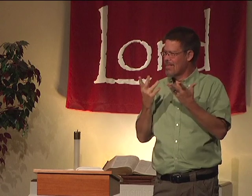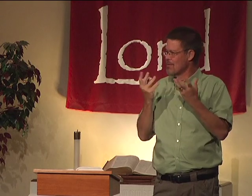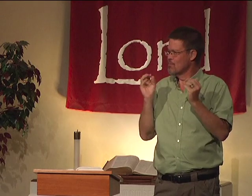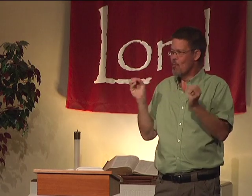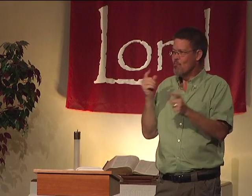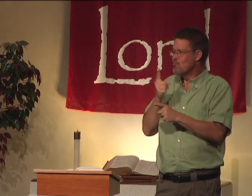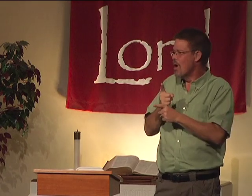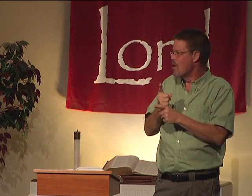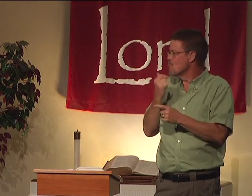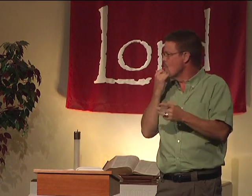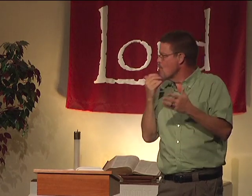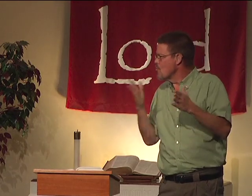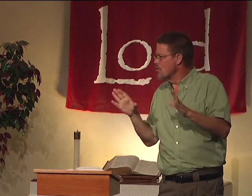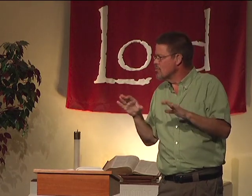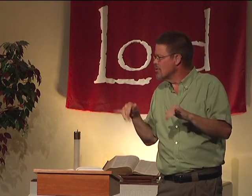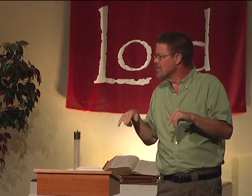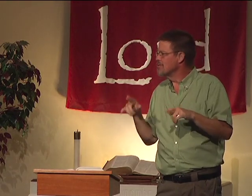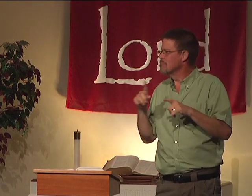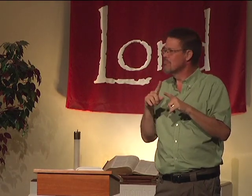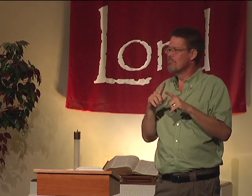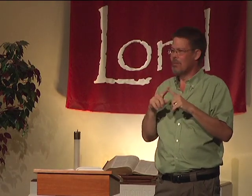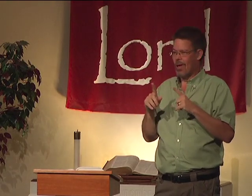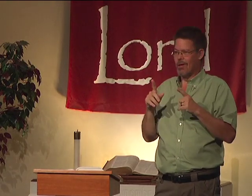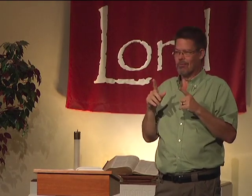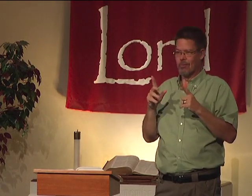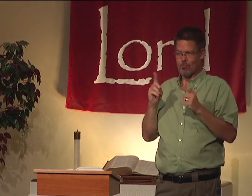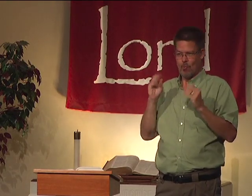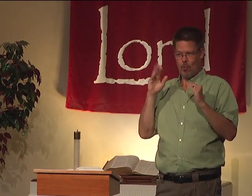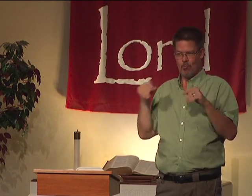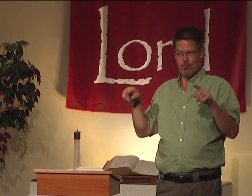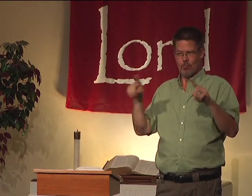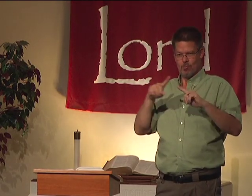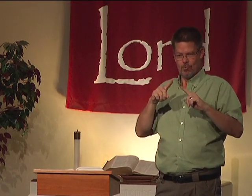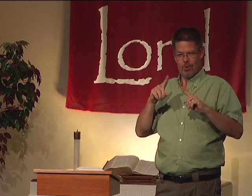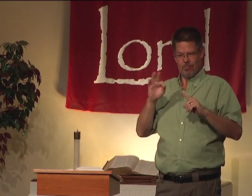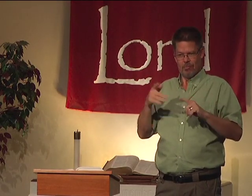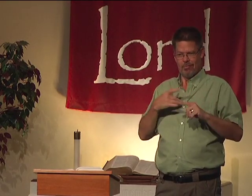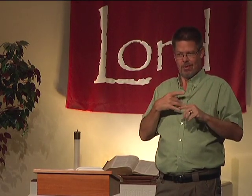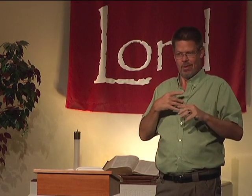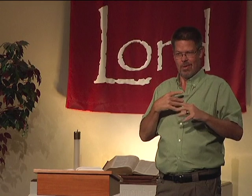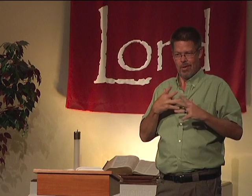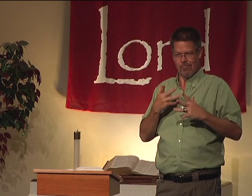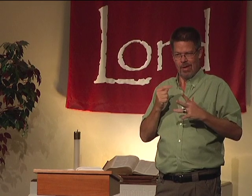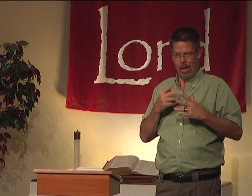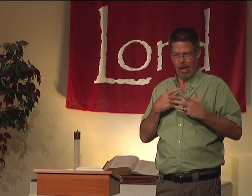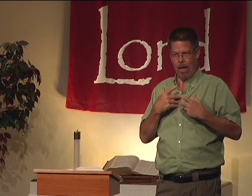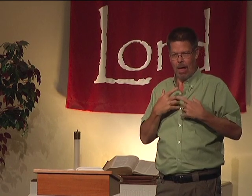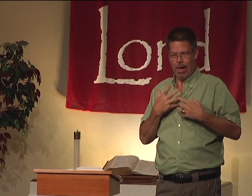So I will start. And there is no right or wrong way to do this. But I'm hoping that you will feel